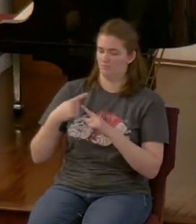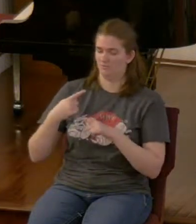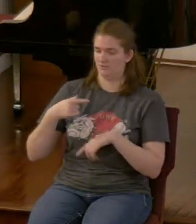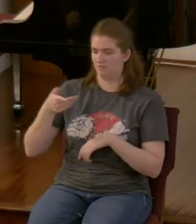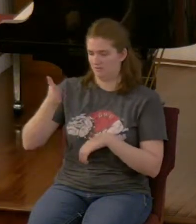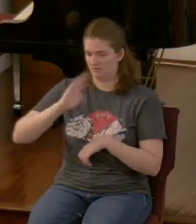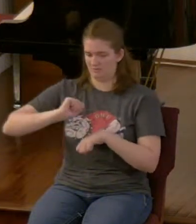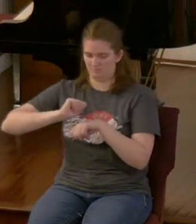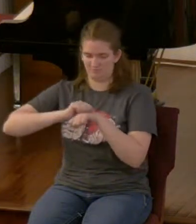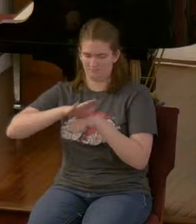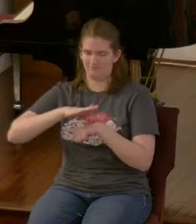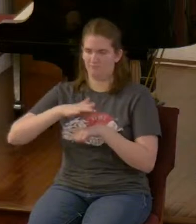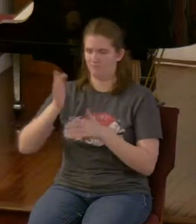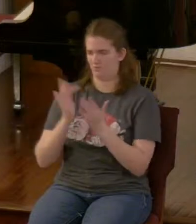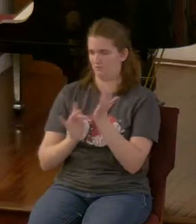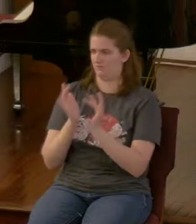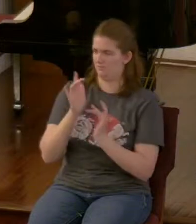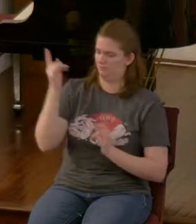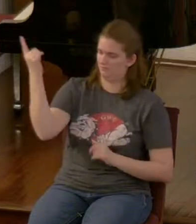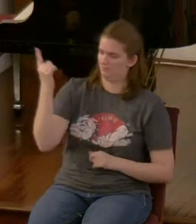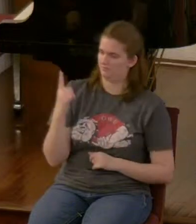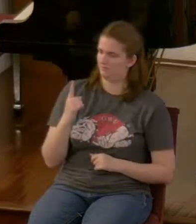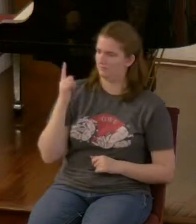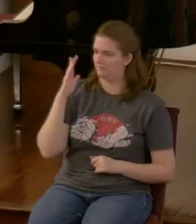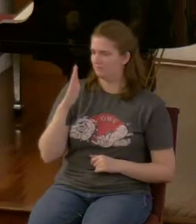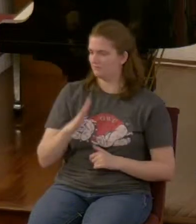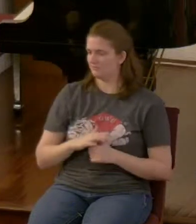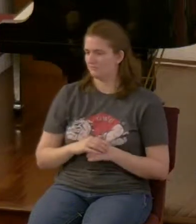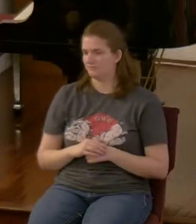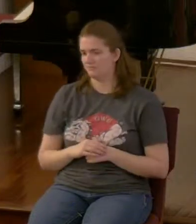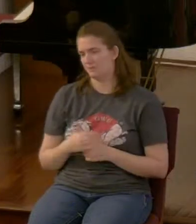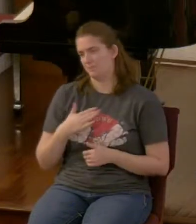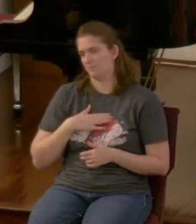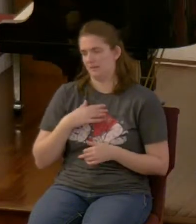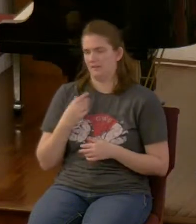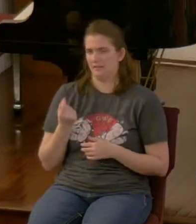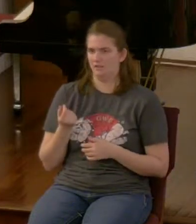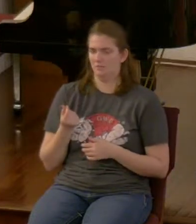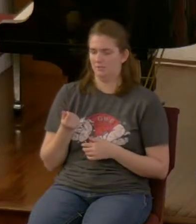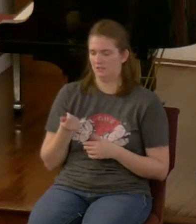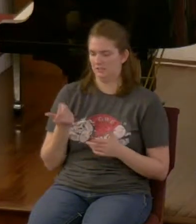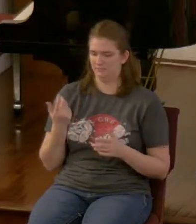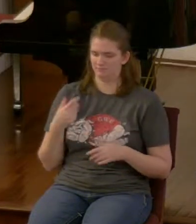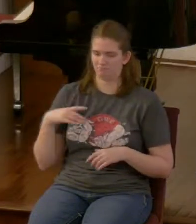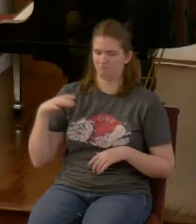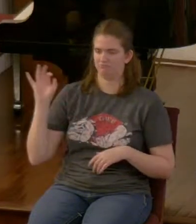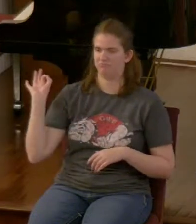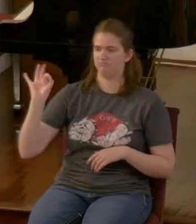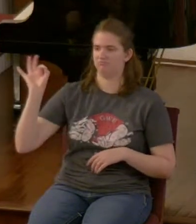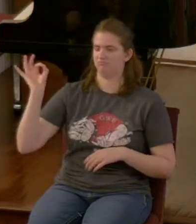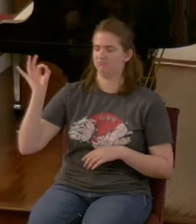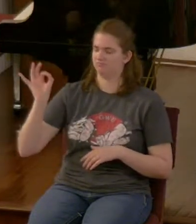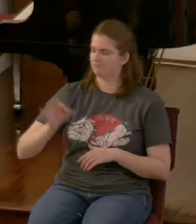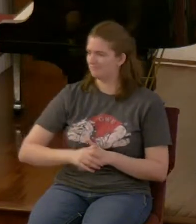back so anyway that's my little soapbox for that okay so